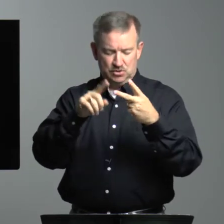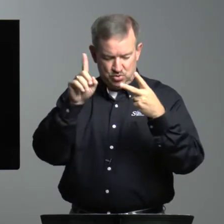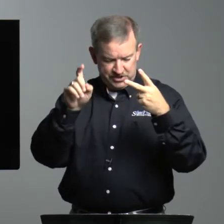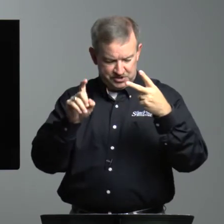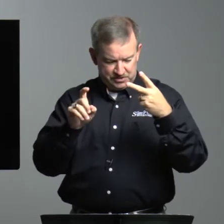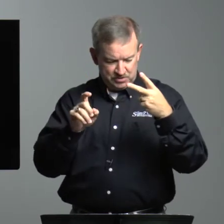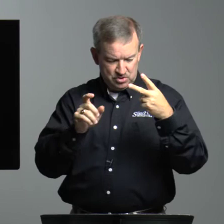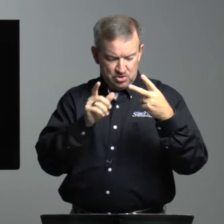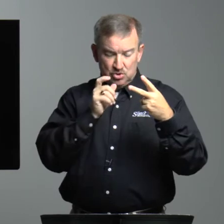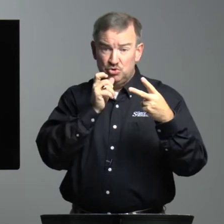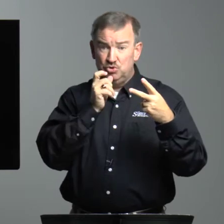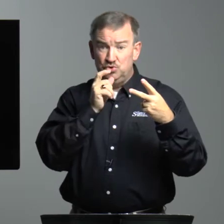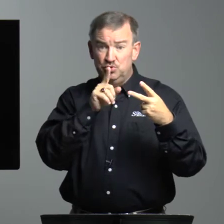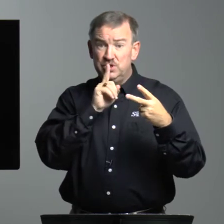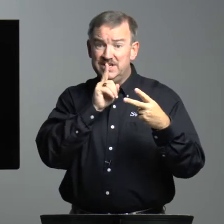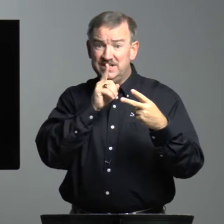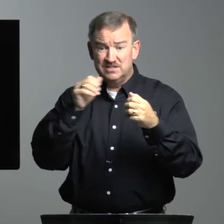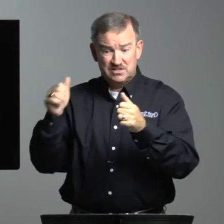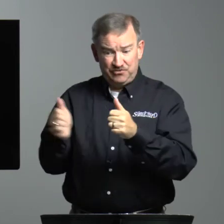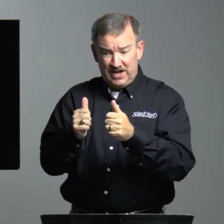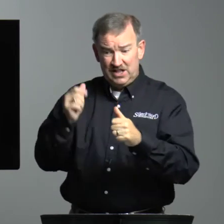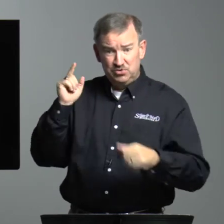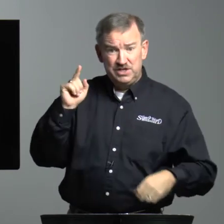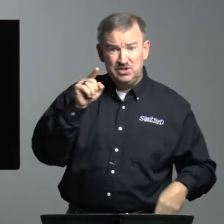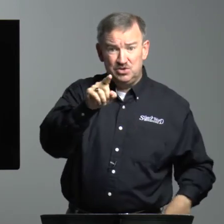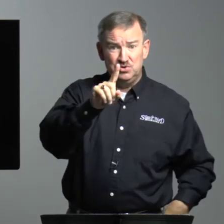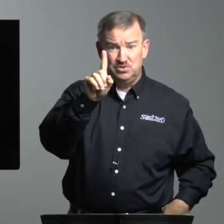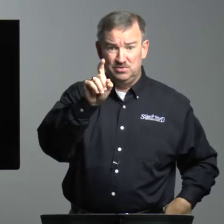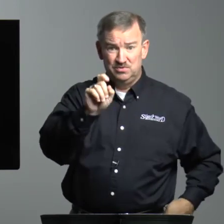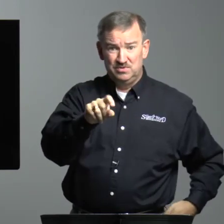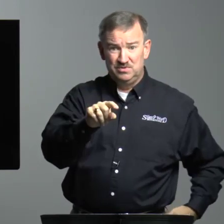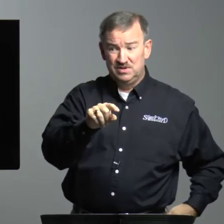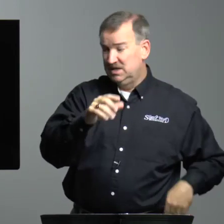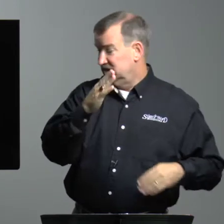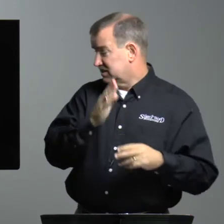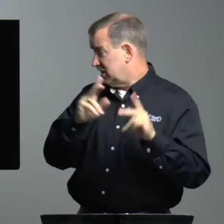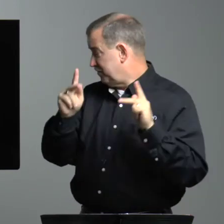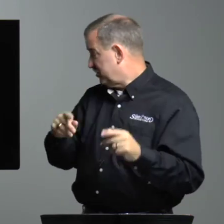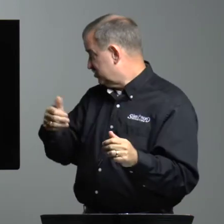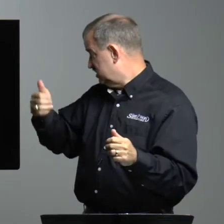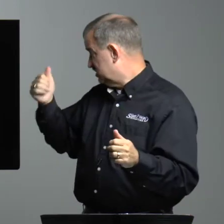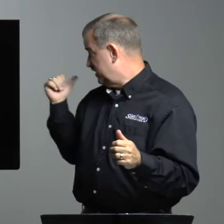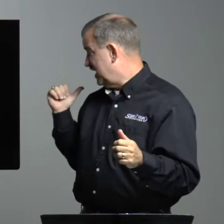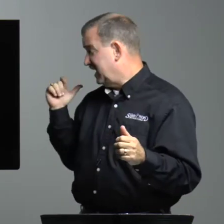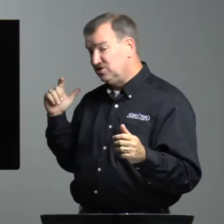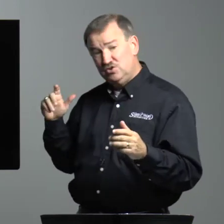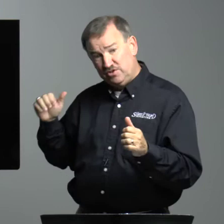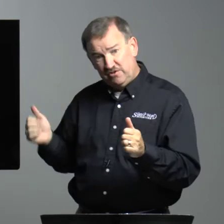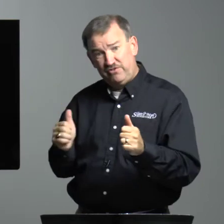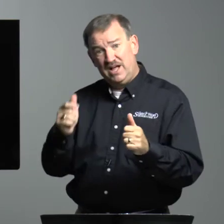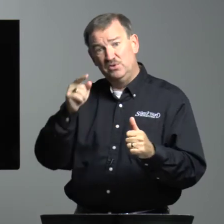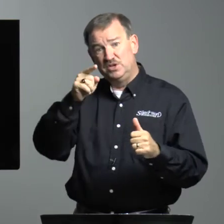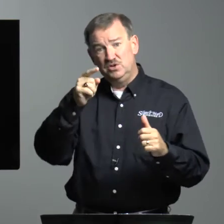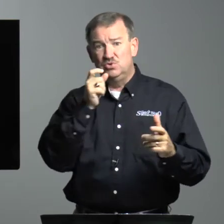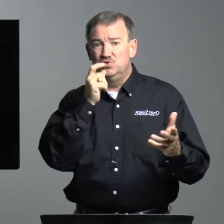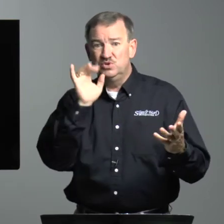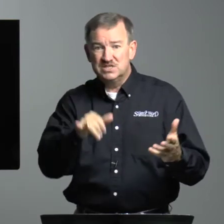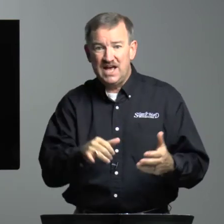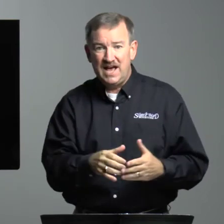question, who is following you? Some person is behind you. They're following you. Who is that?